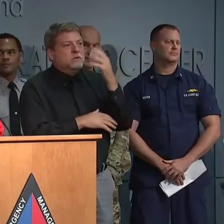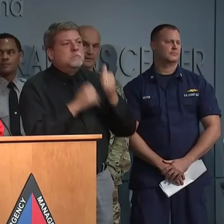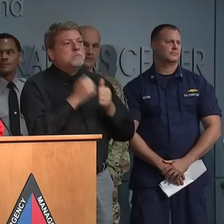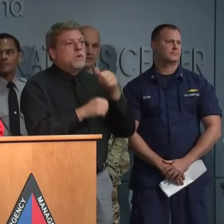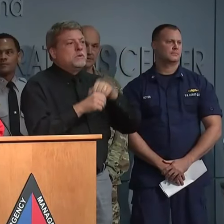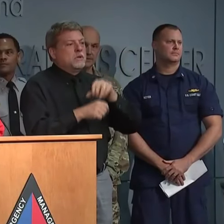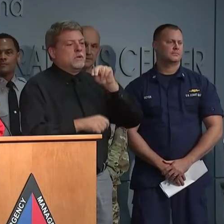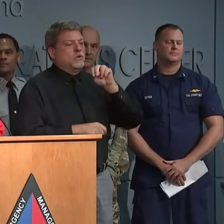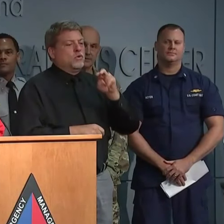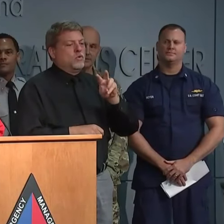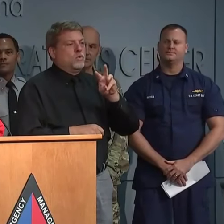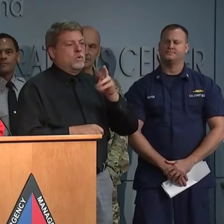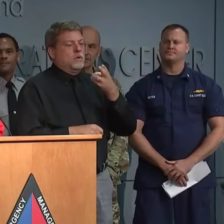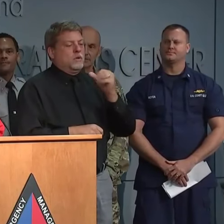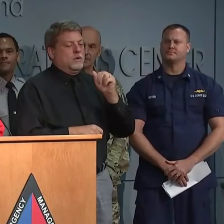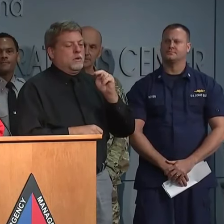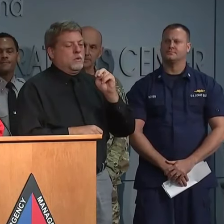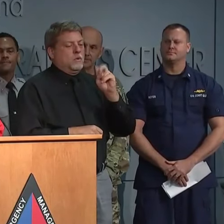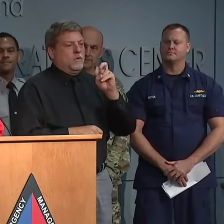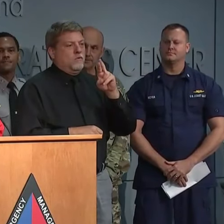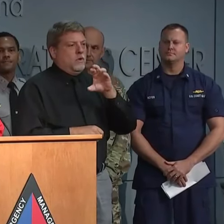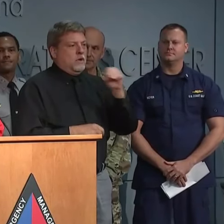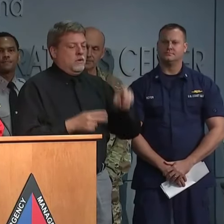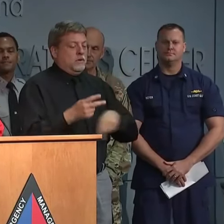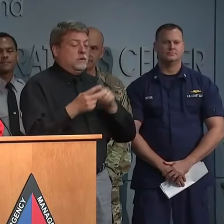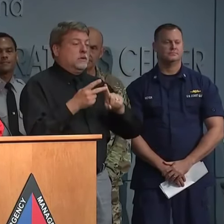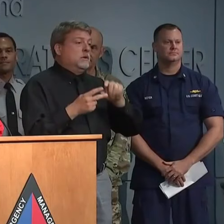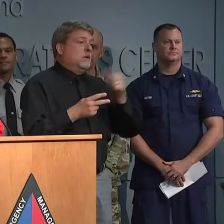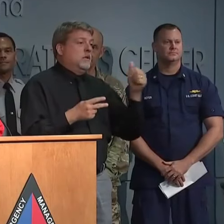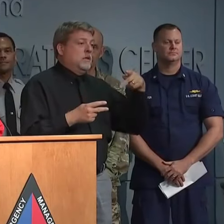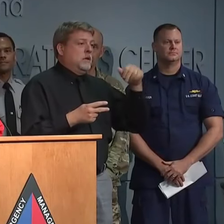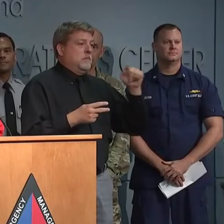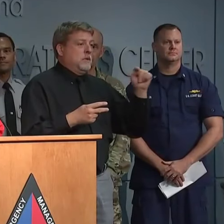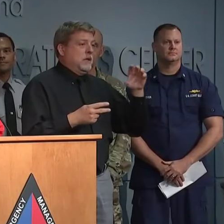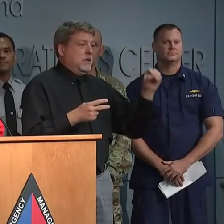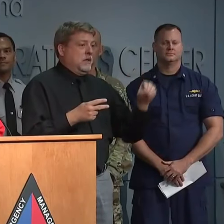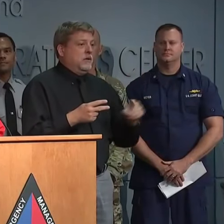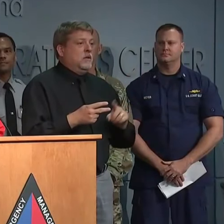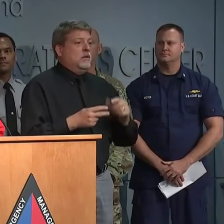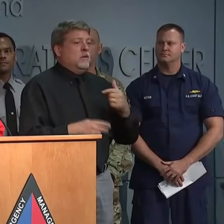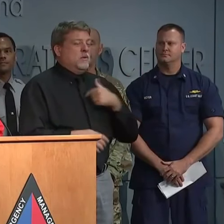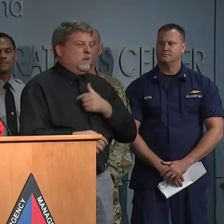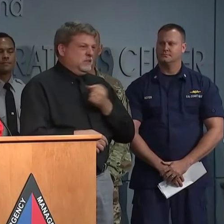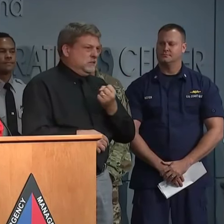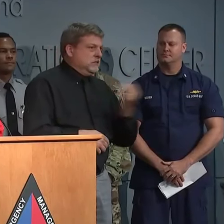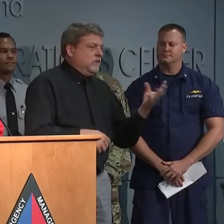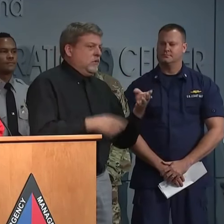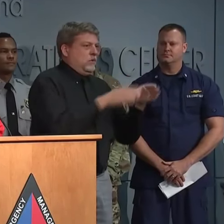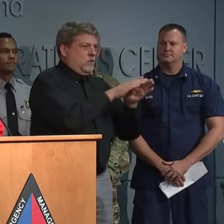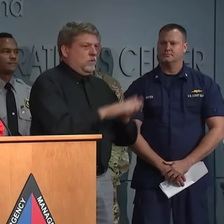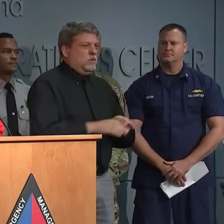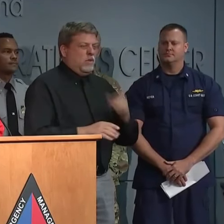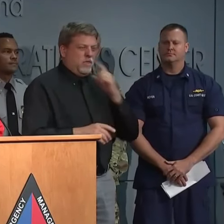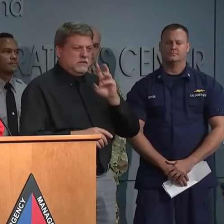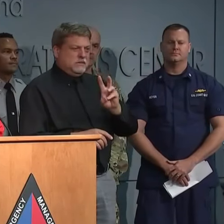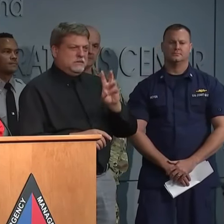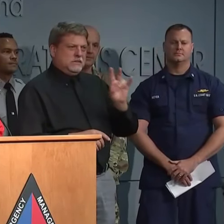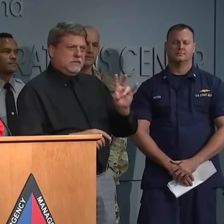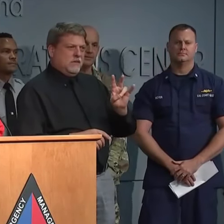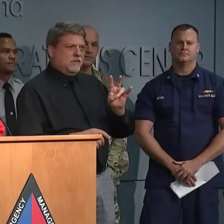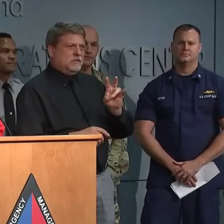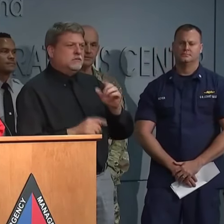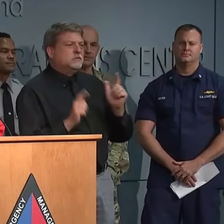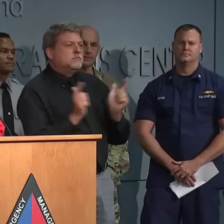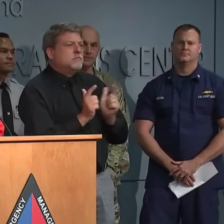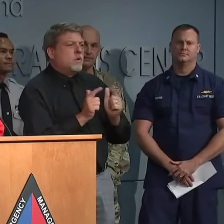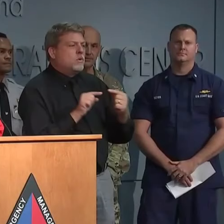counties. And we also had about 60 secondary roads closed as of 8 o'clock this morning. Most of which were due